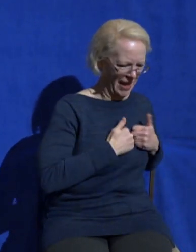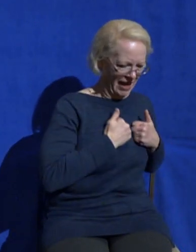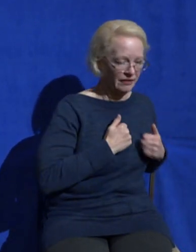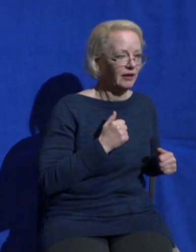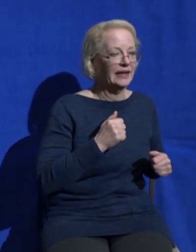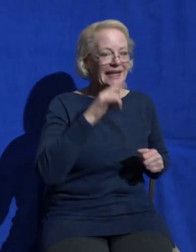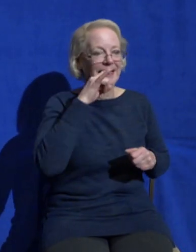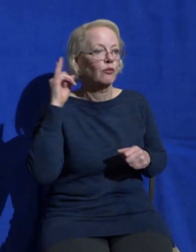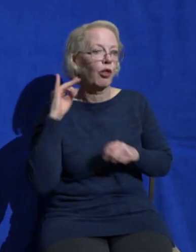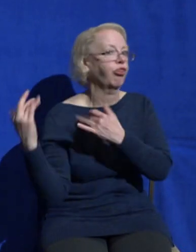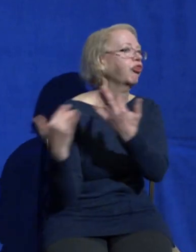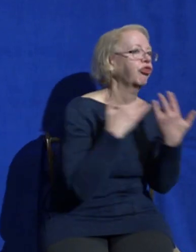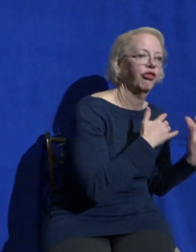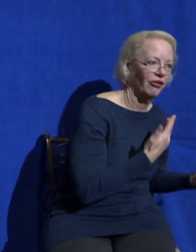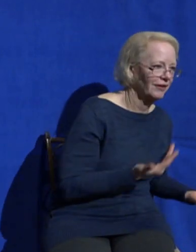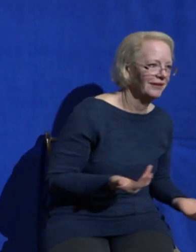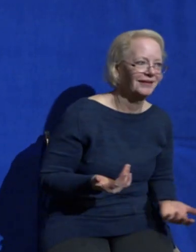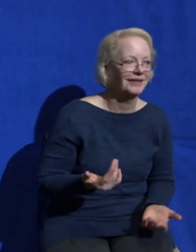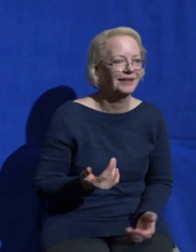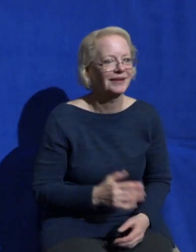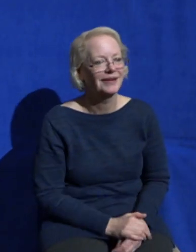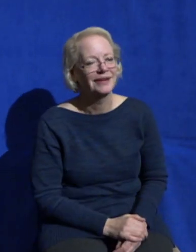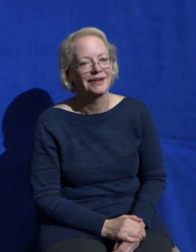different in different seasons and in different situations